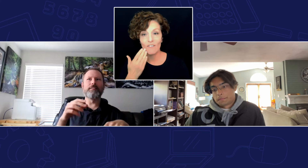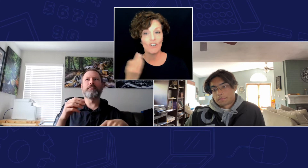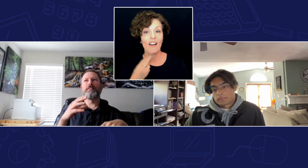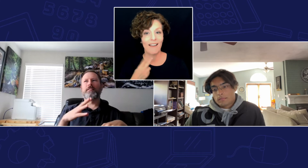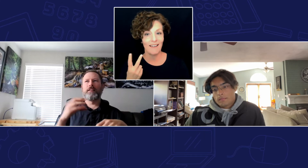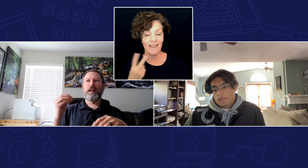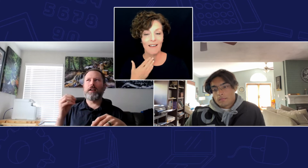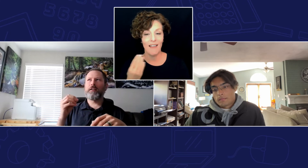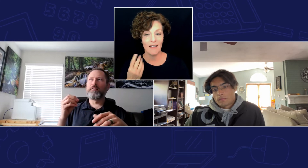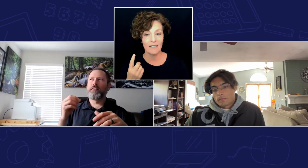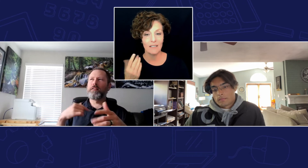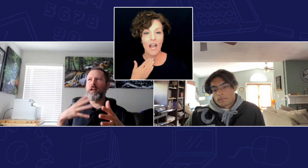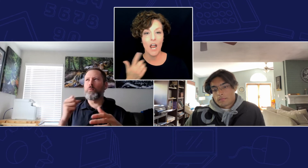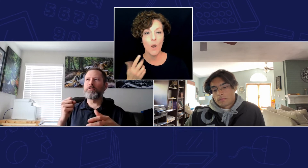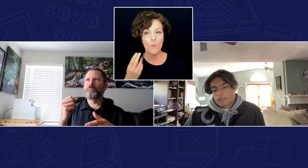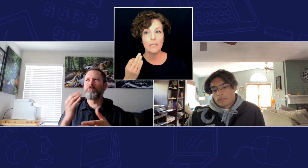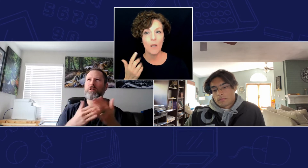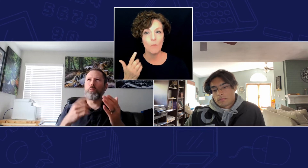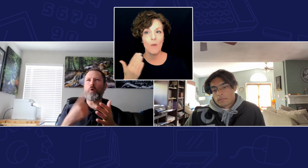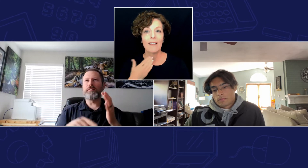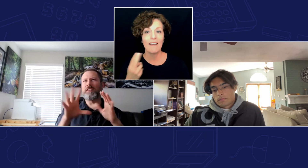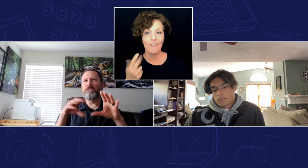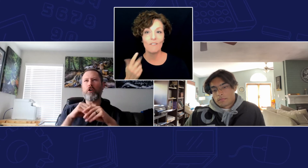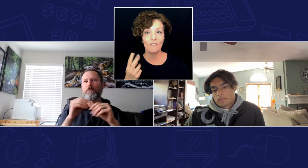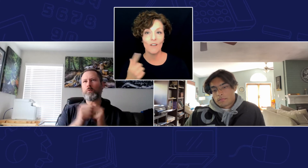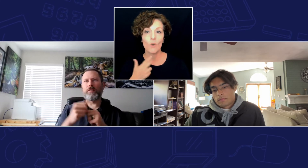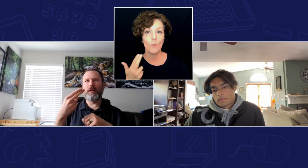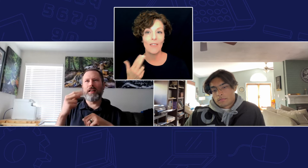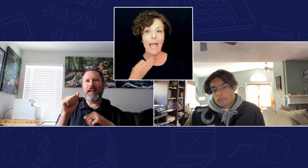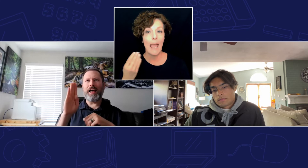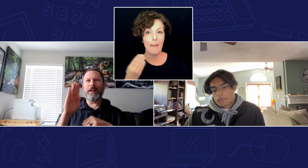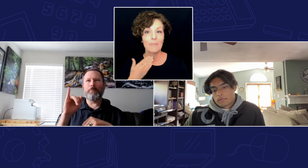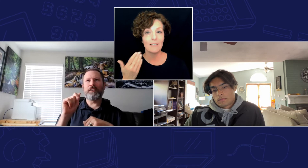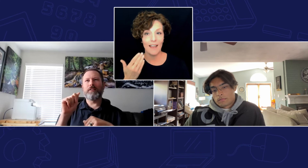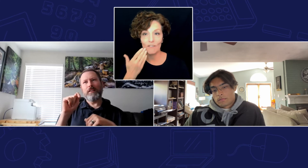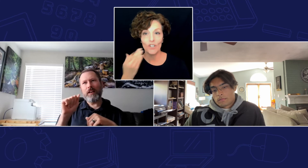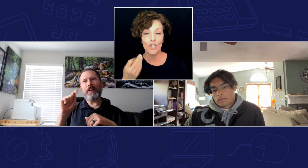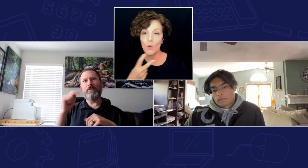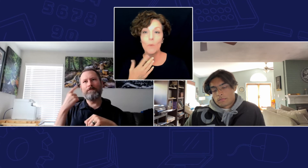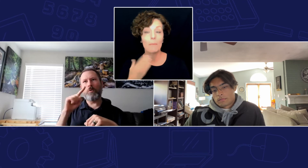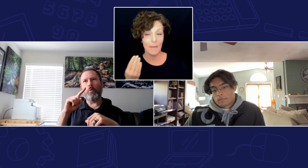and I was somewhat involved with habitat for humanity